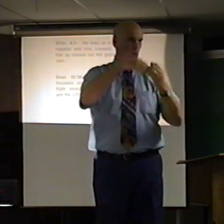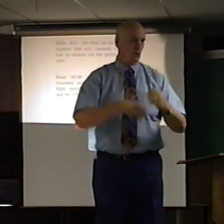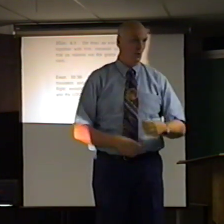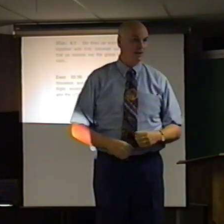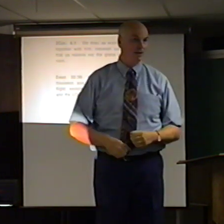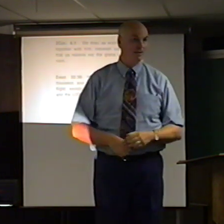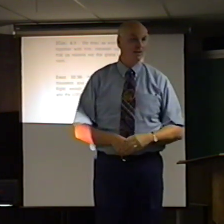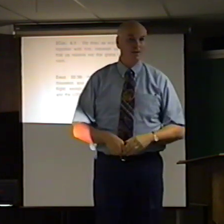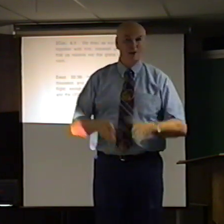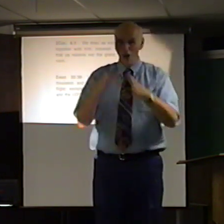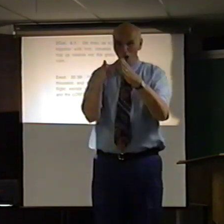of more. Bye.